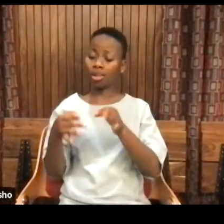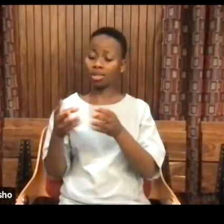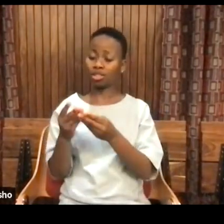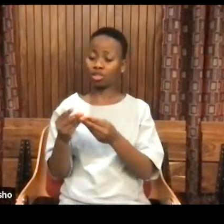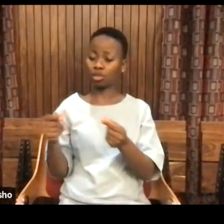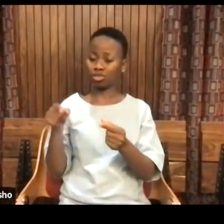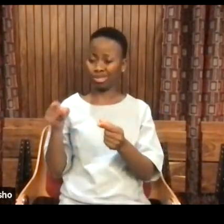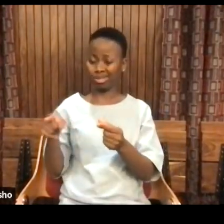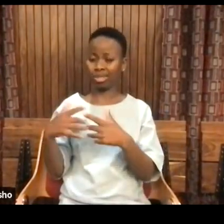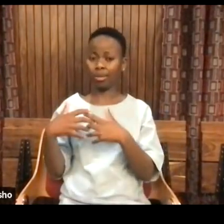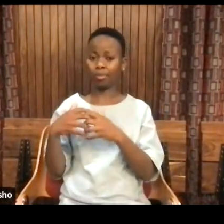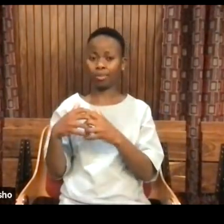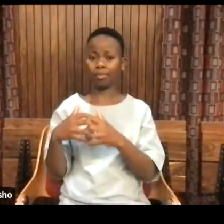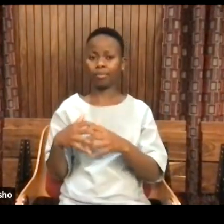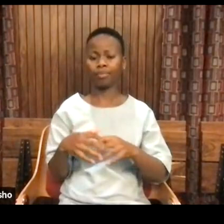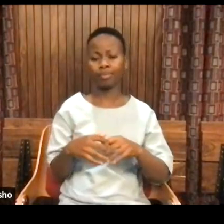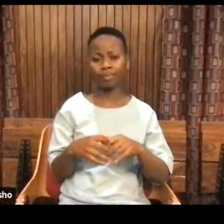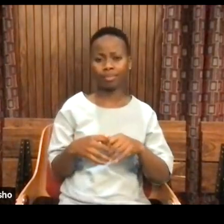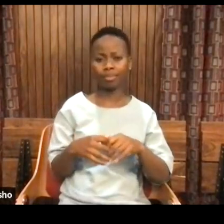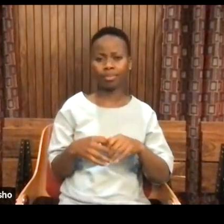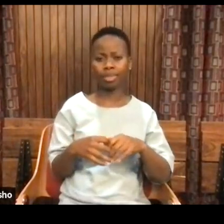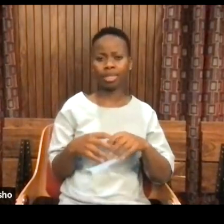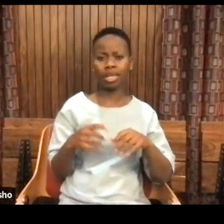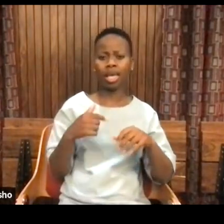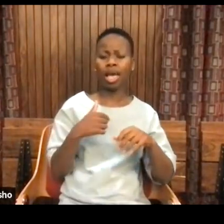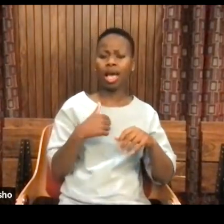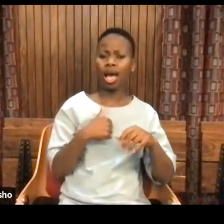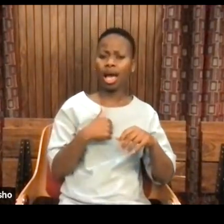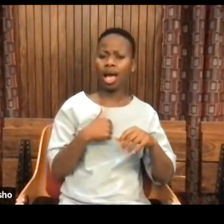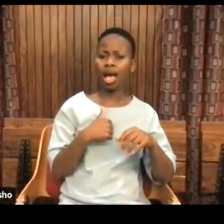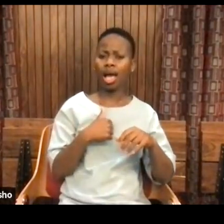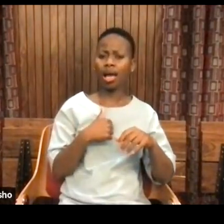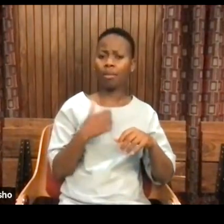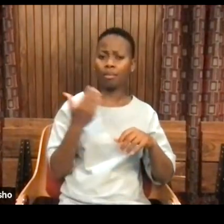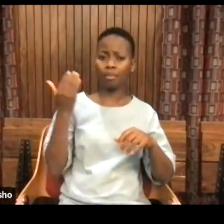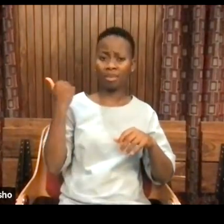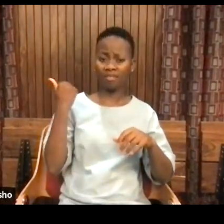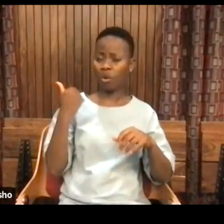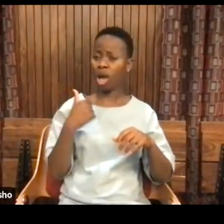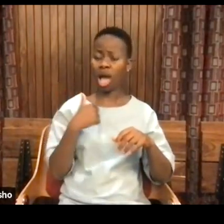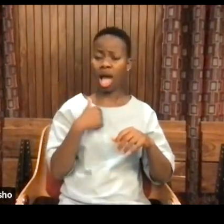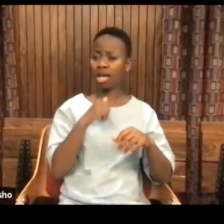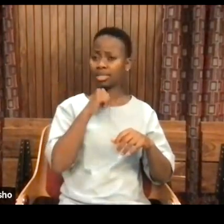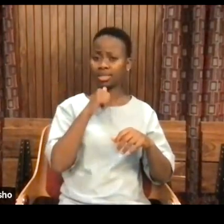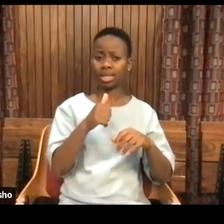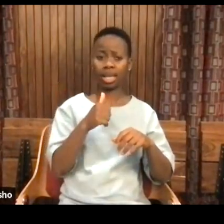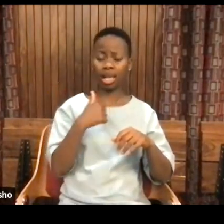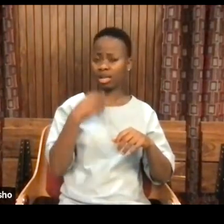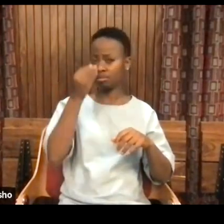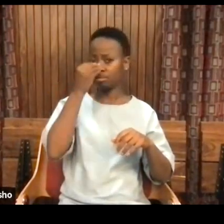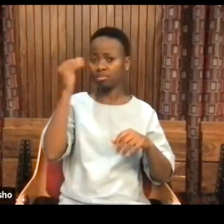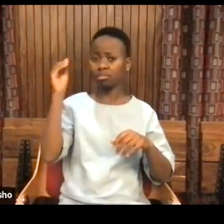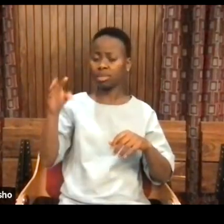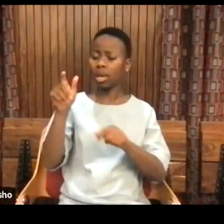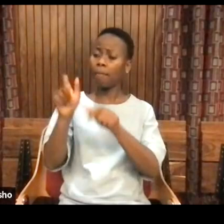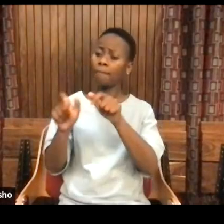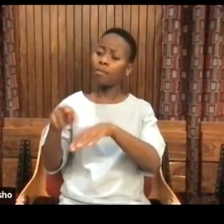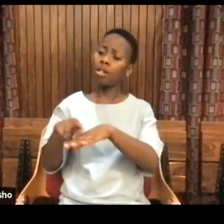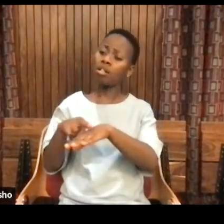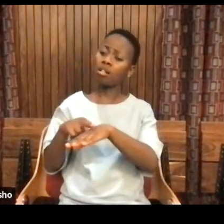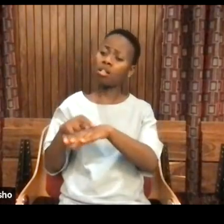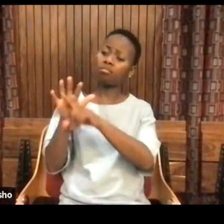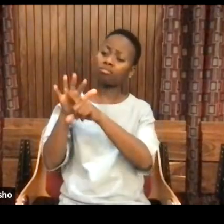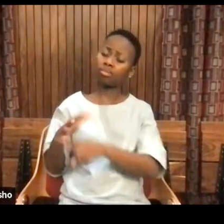these problems. I used to give a lecture here where I would say, I don't care that there are racists in the world. I care